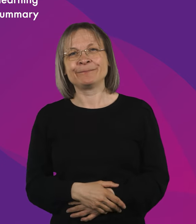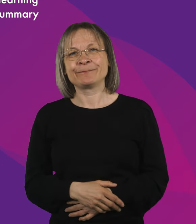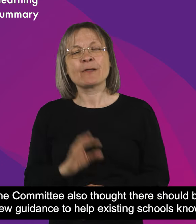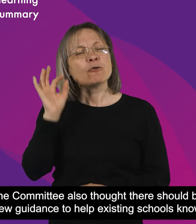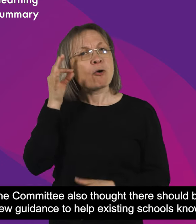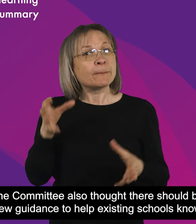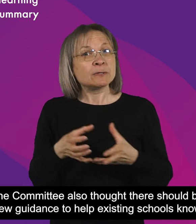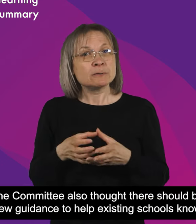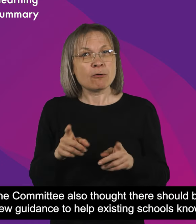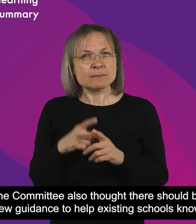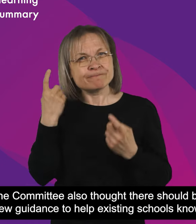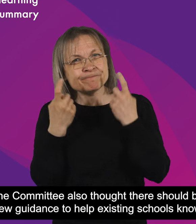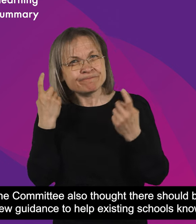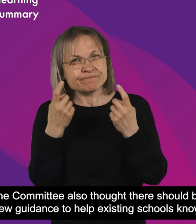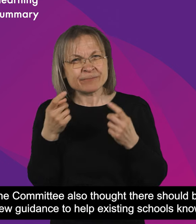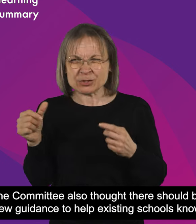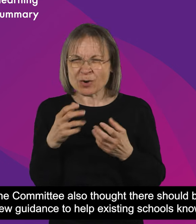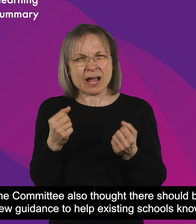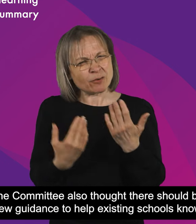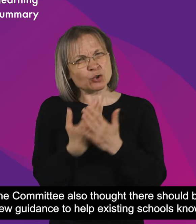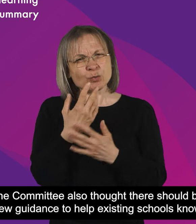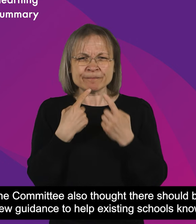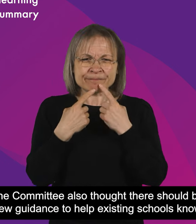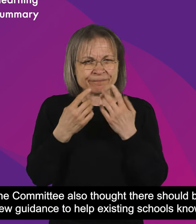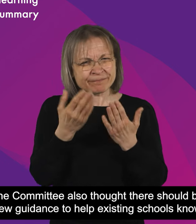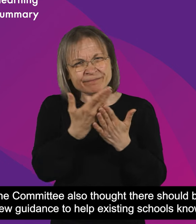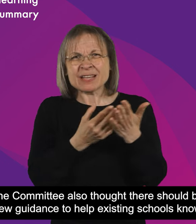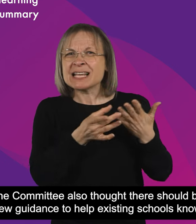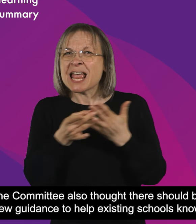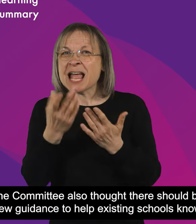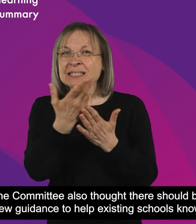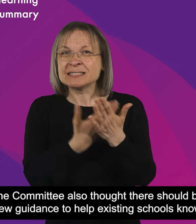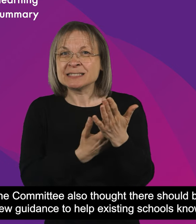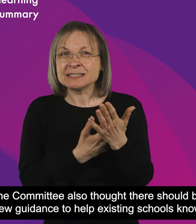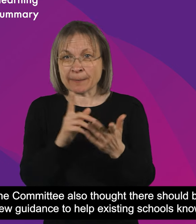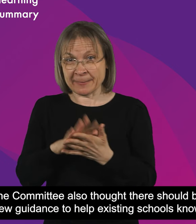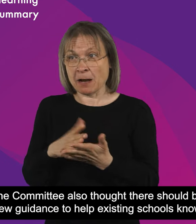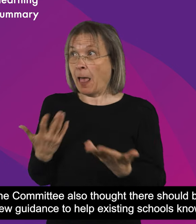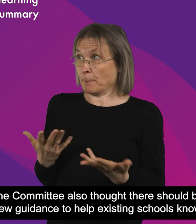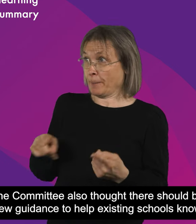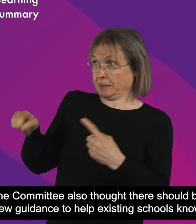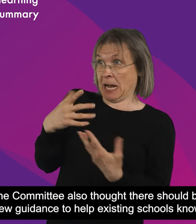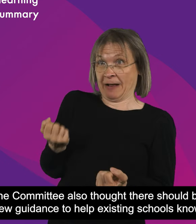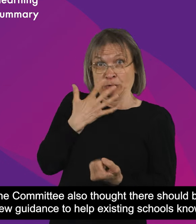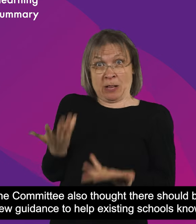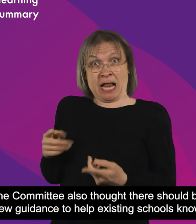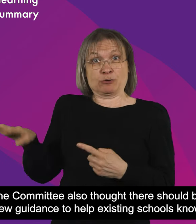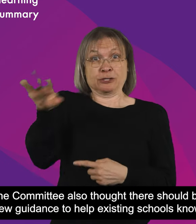The committee also thought there should be new guidance to help existing schools know what improvements they could make to be more inclusive,